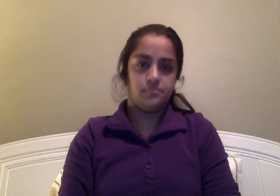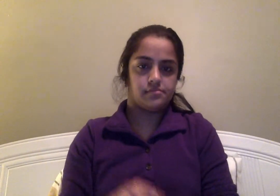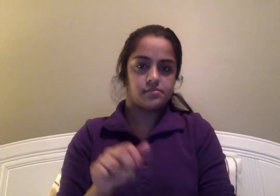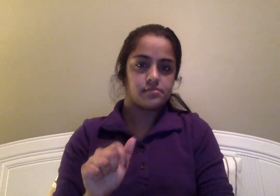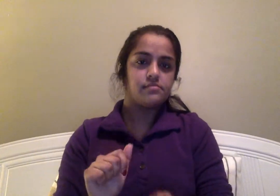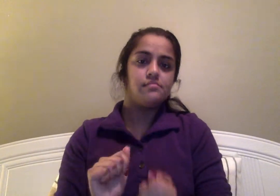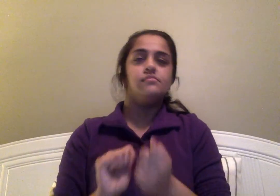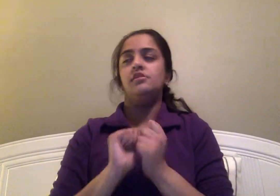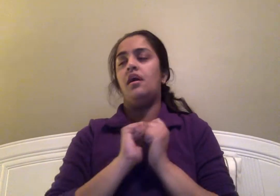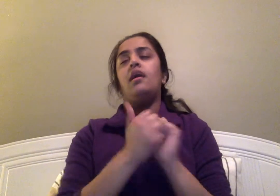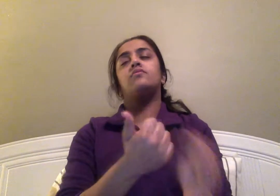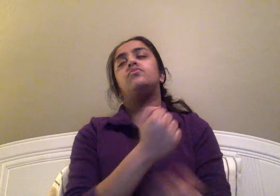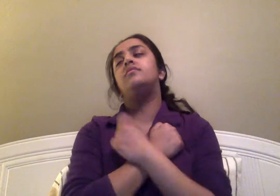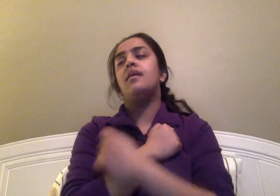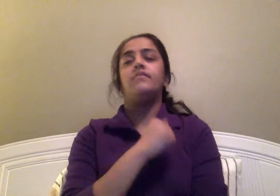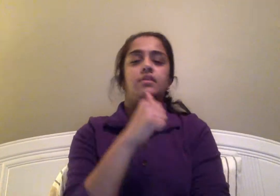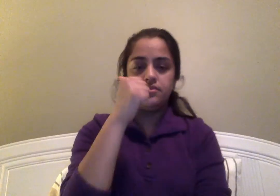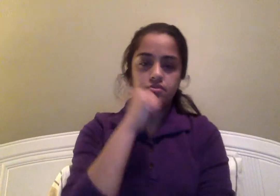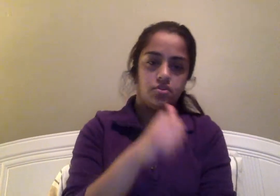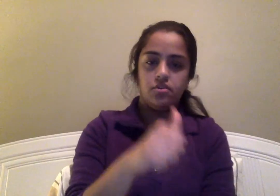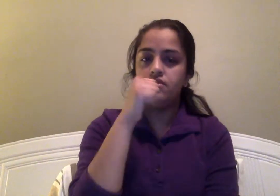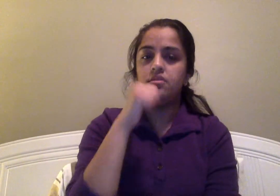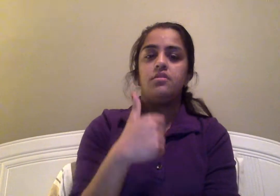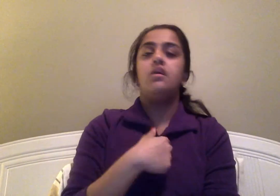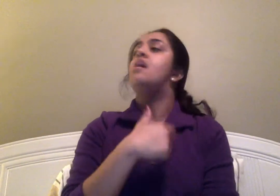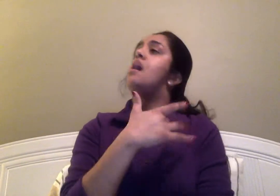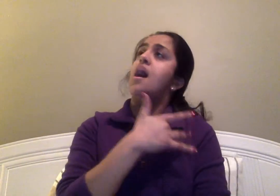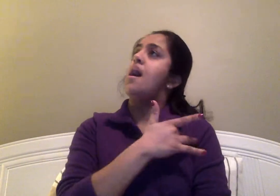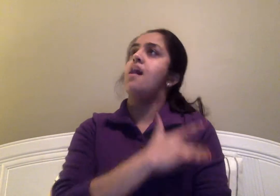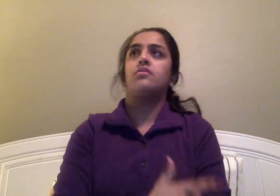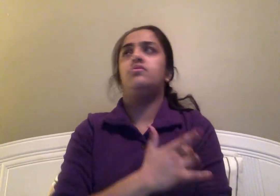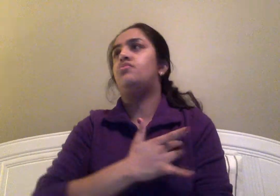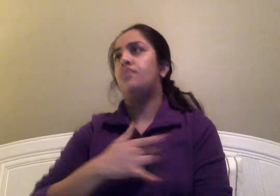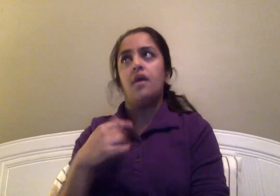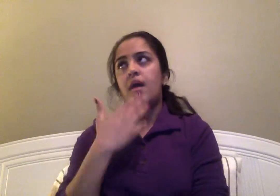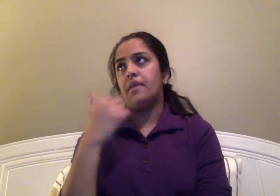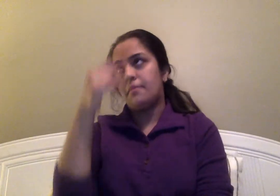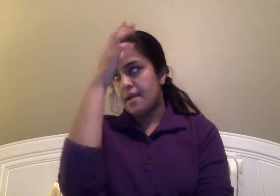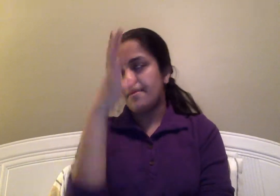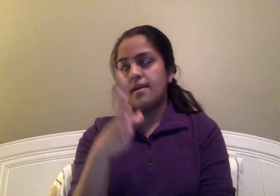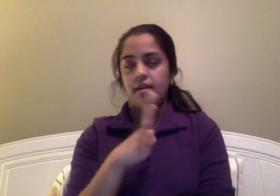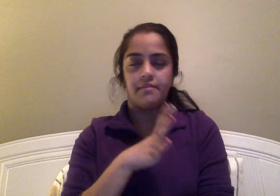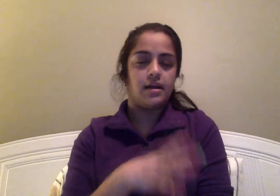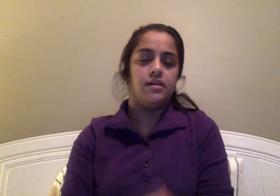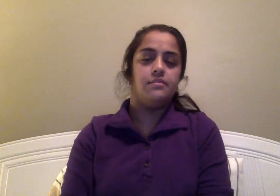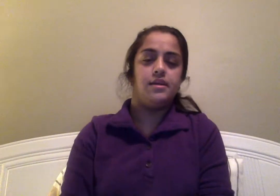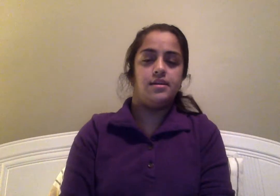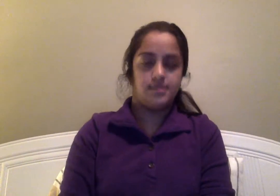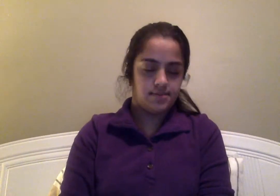how it feels to love a girl, I swear I'd be a better man,